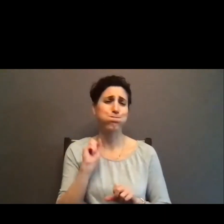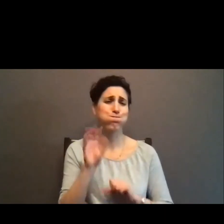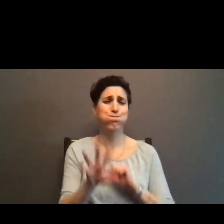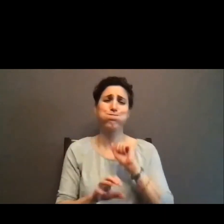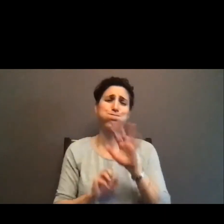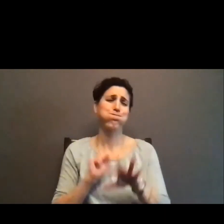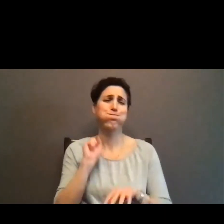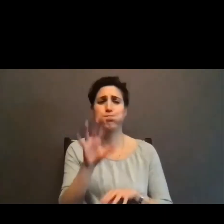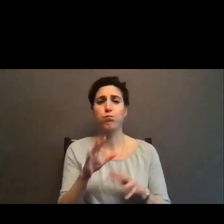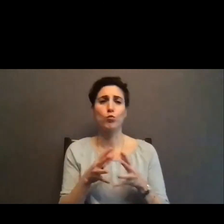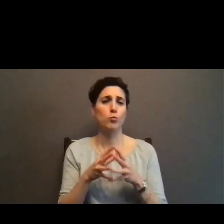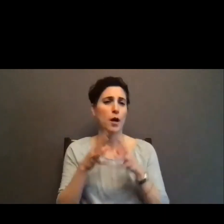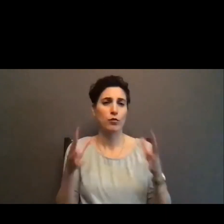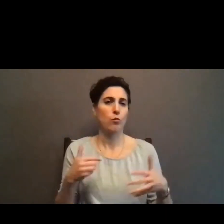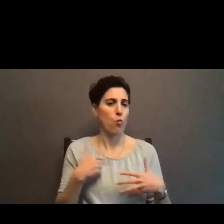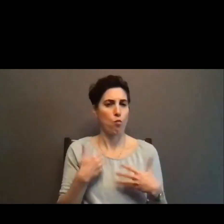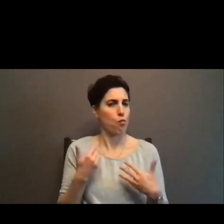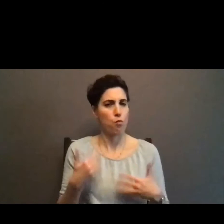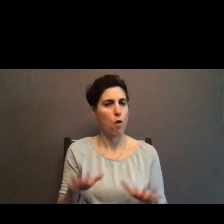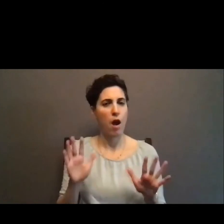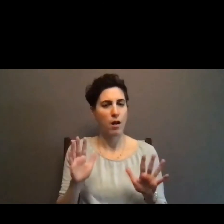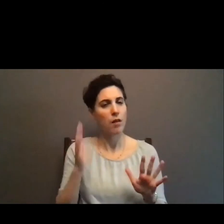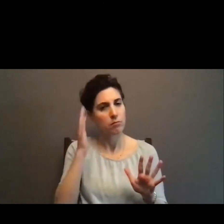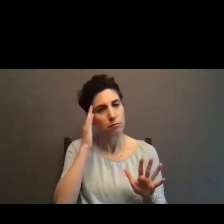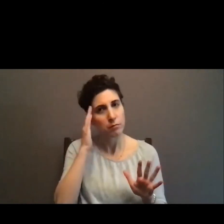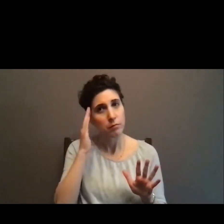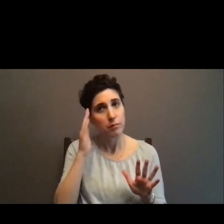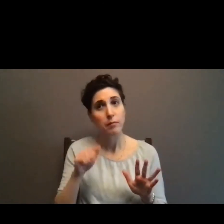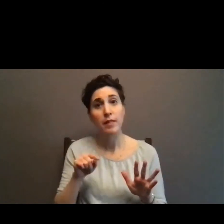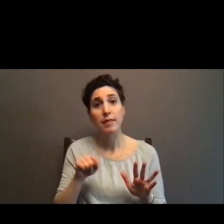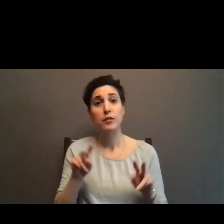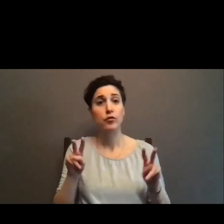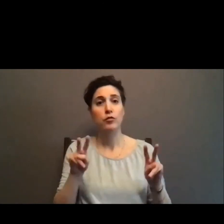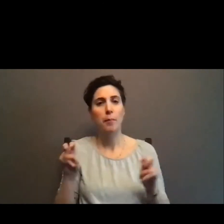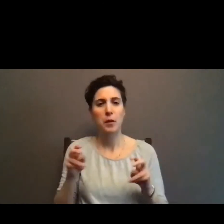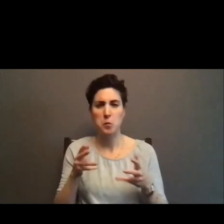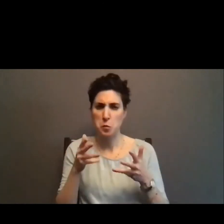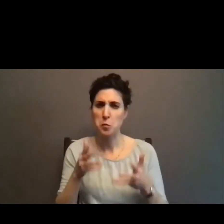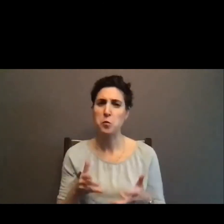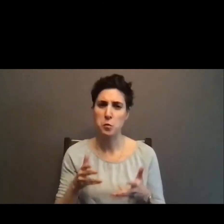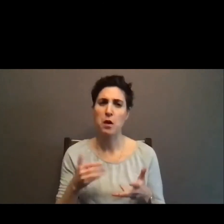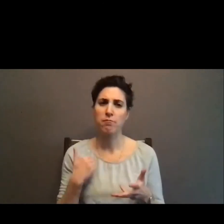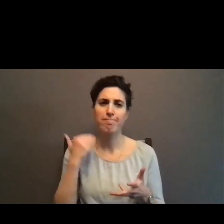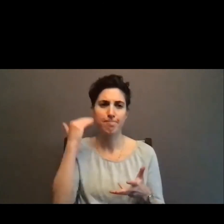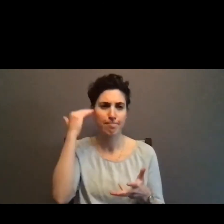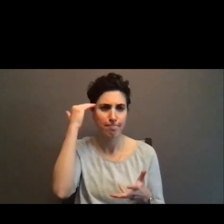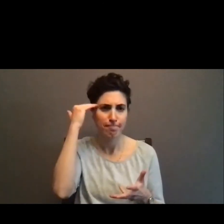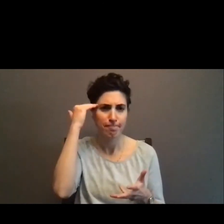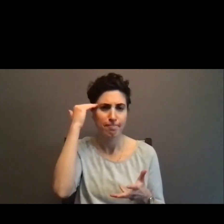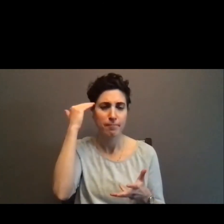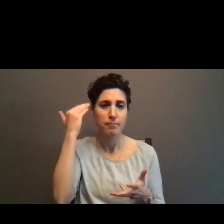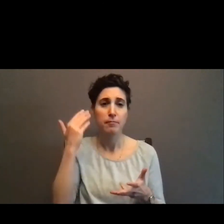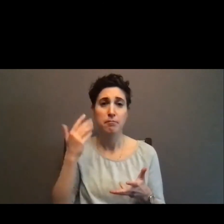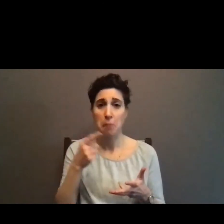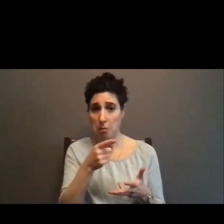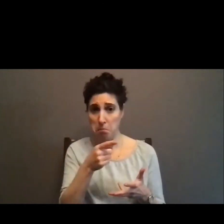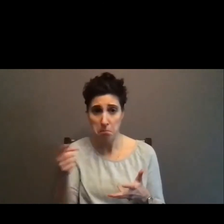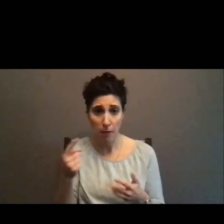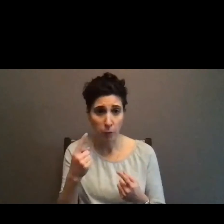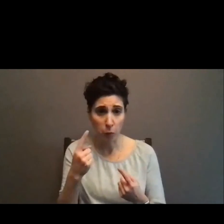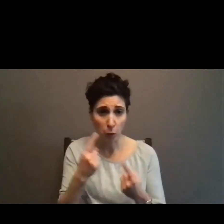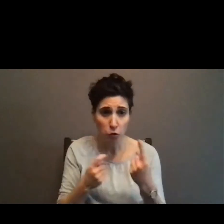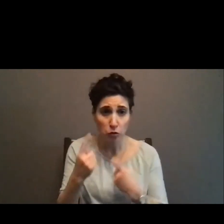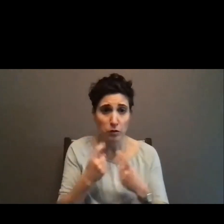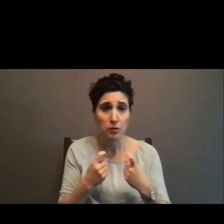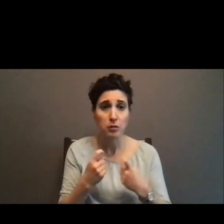too much because it is a dense kind of thing, but if, um, anybody has questions,